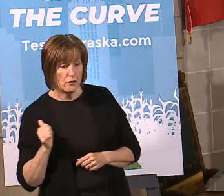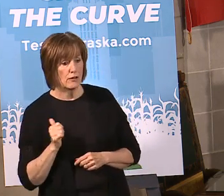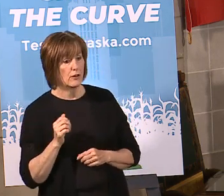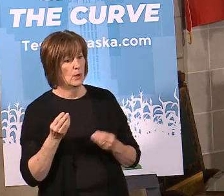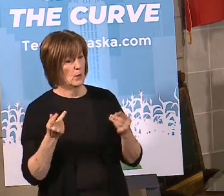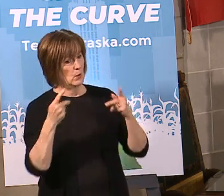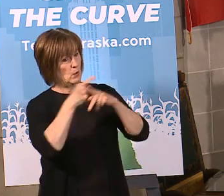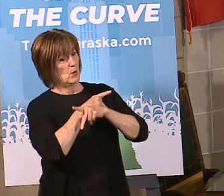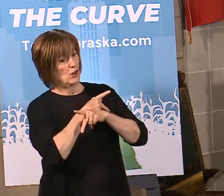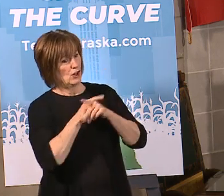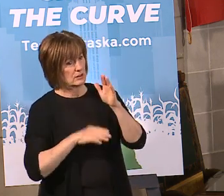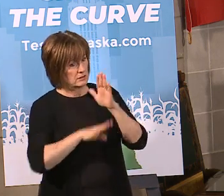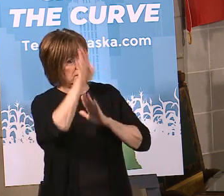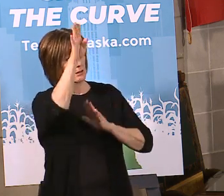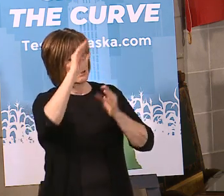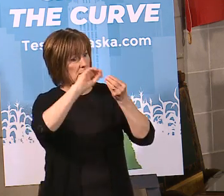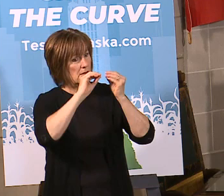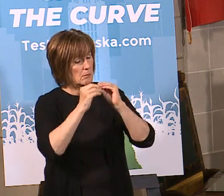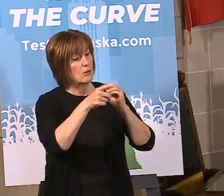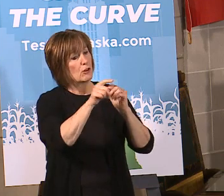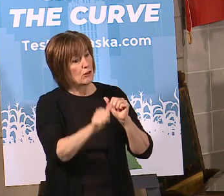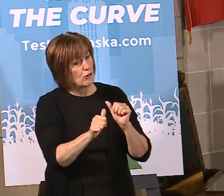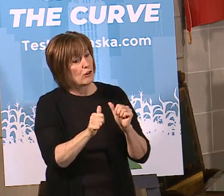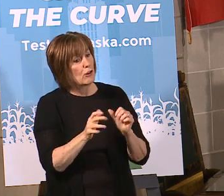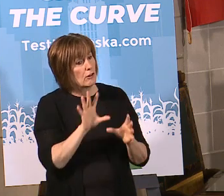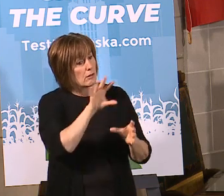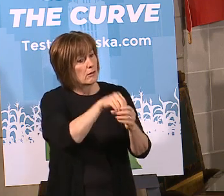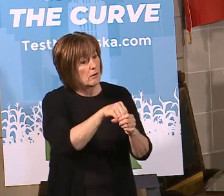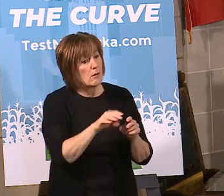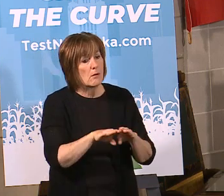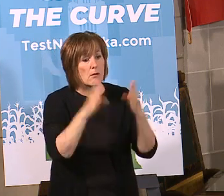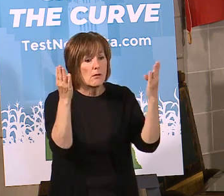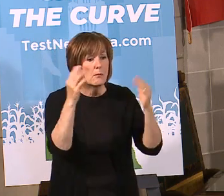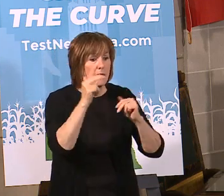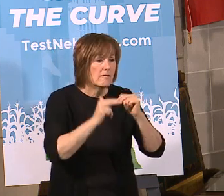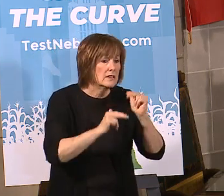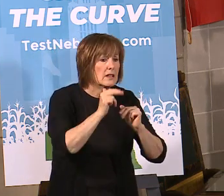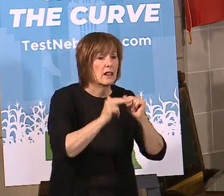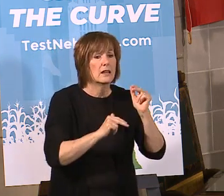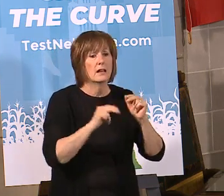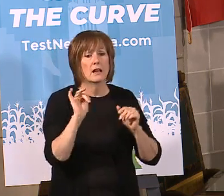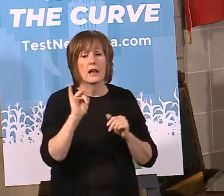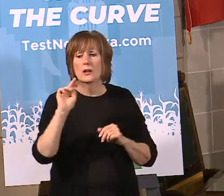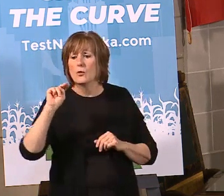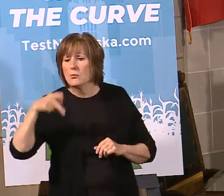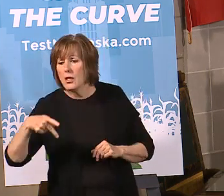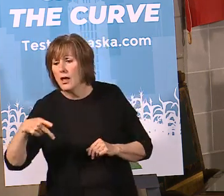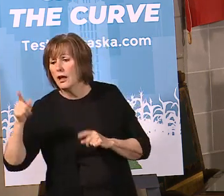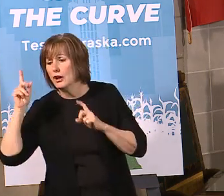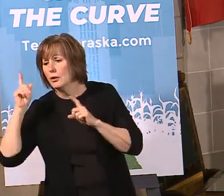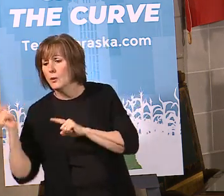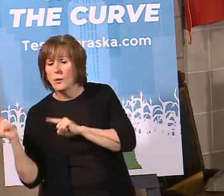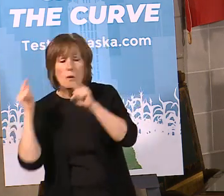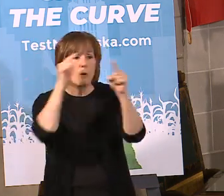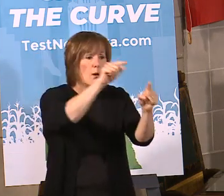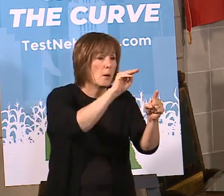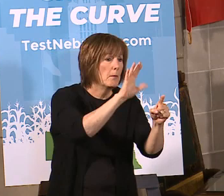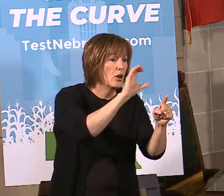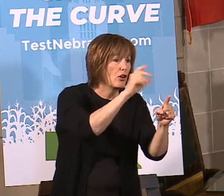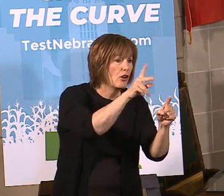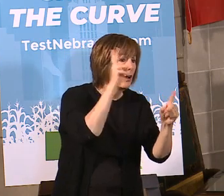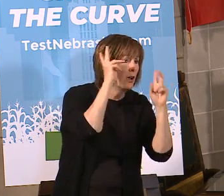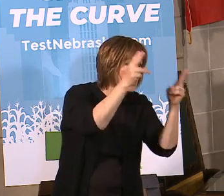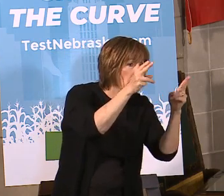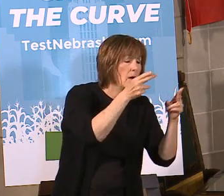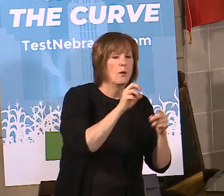could potentially take part in newly opening facilities in other areas starting May 4th. Like someone from North Platte can go get a haircut at McCook or someone in Lexington could go